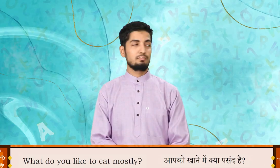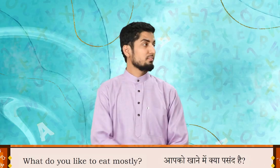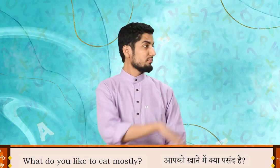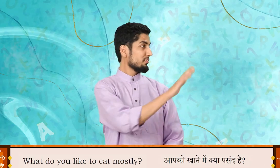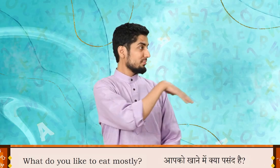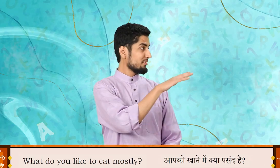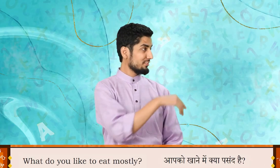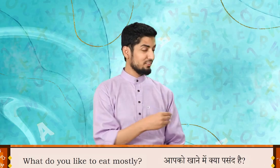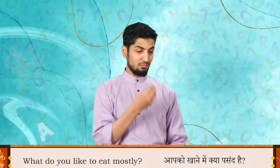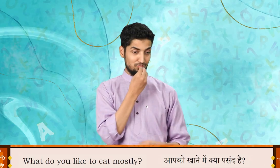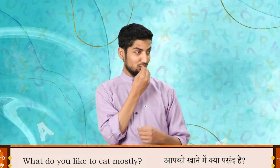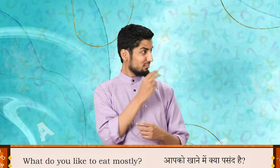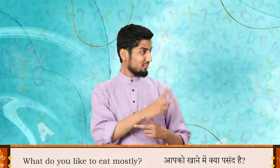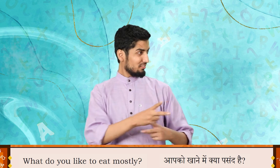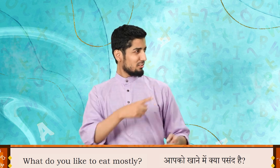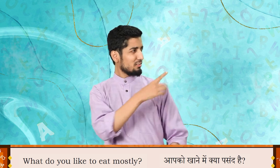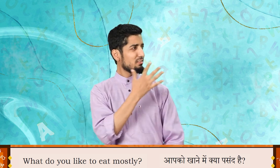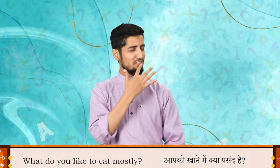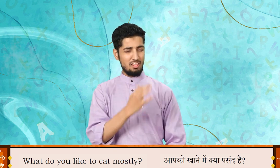What do you like to eat mostly?